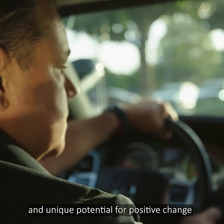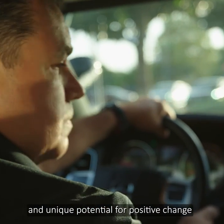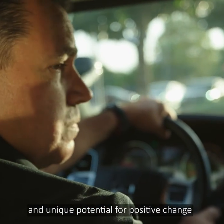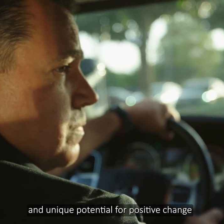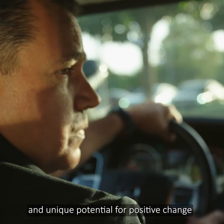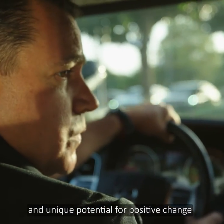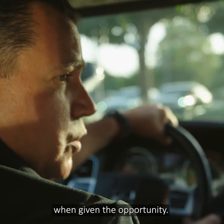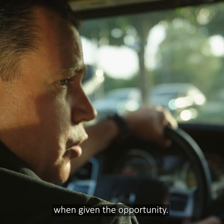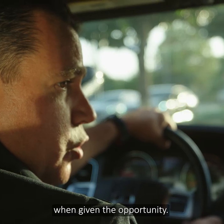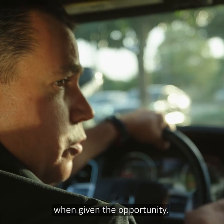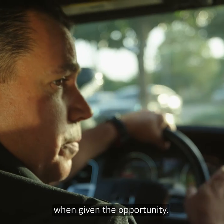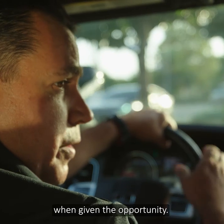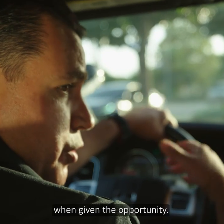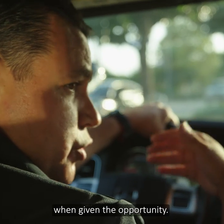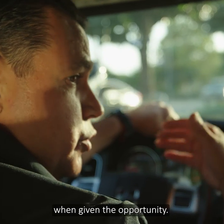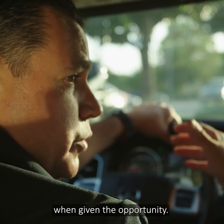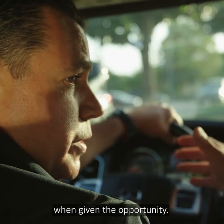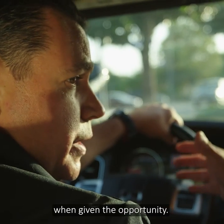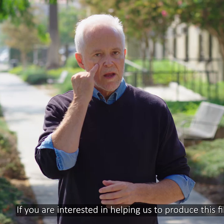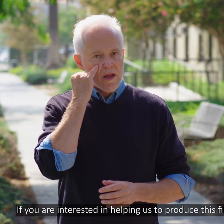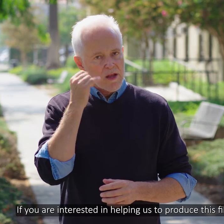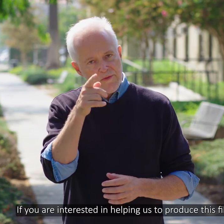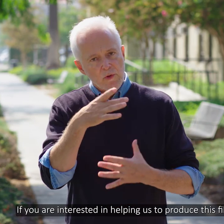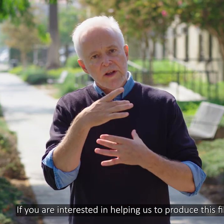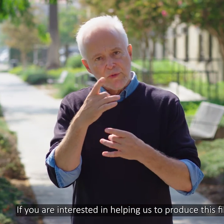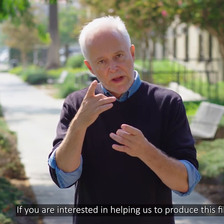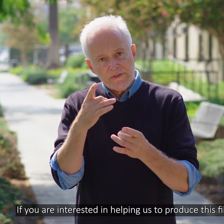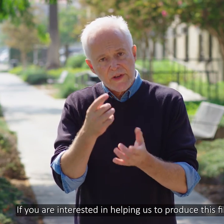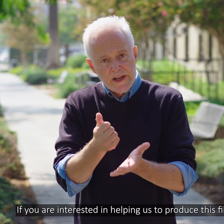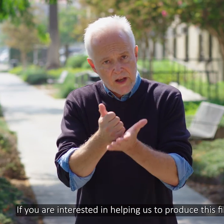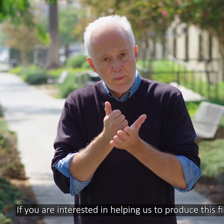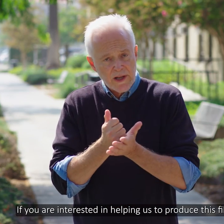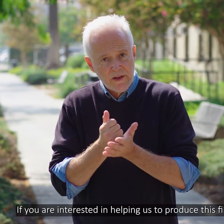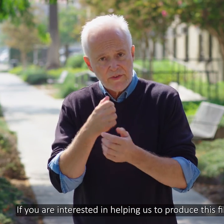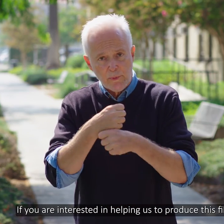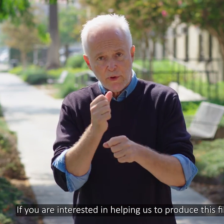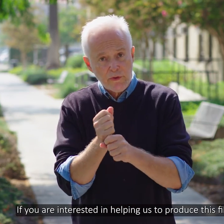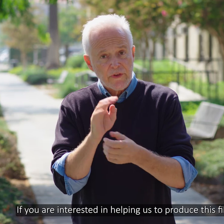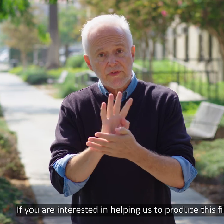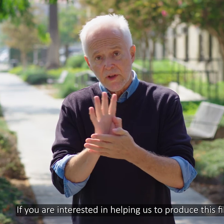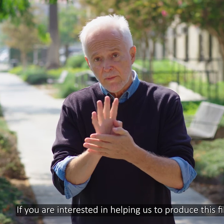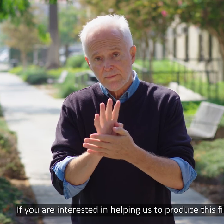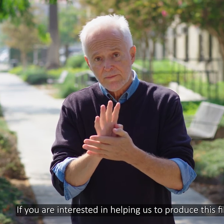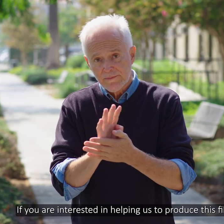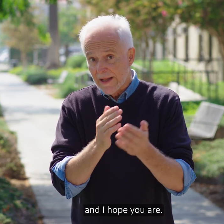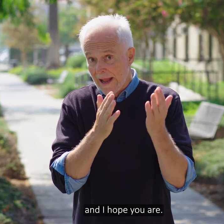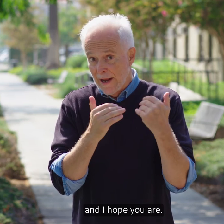when given the opportunity. If you're interested in helping us to produce this film, and I